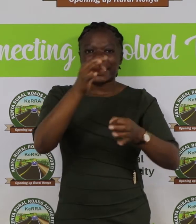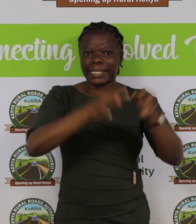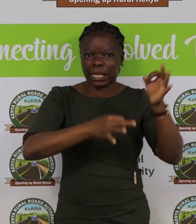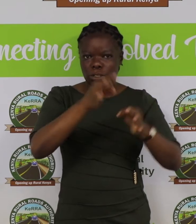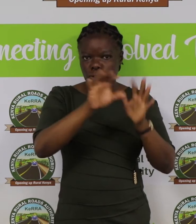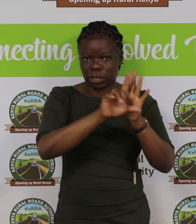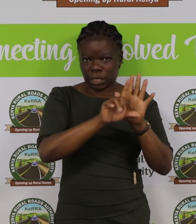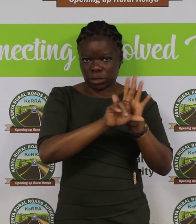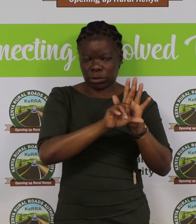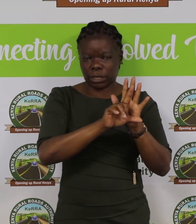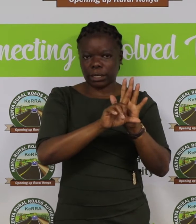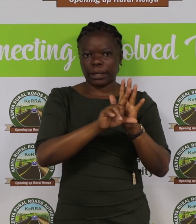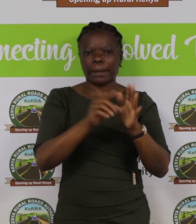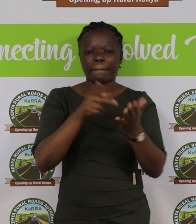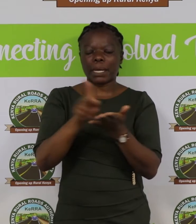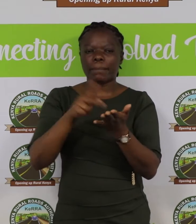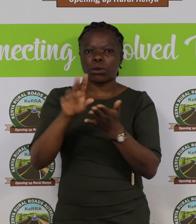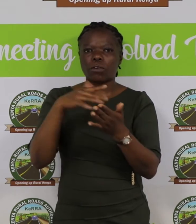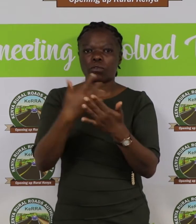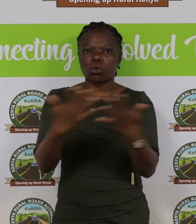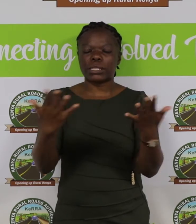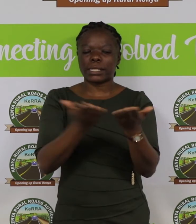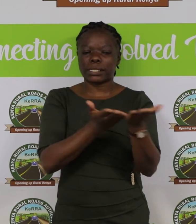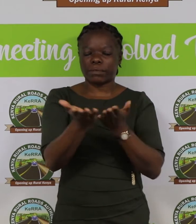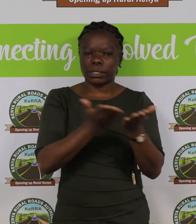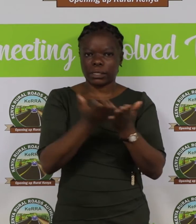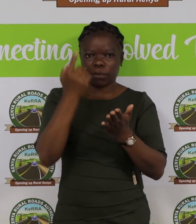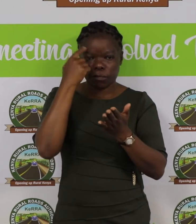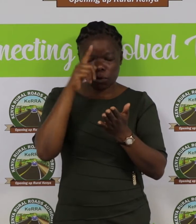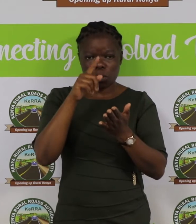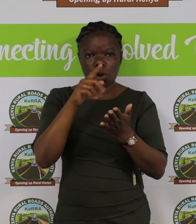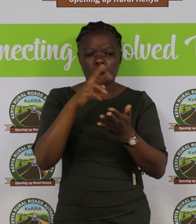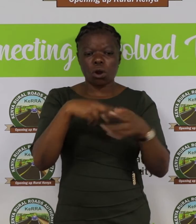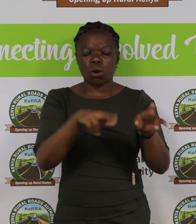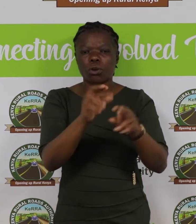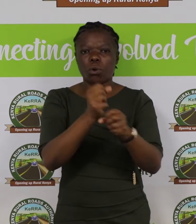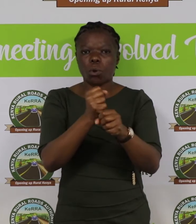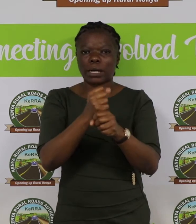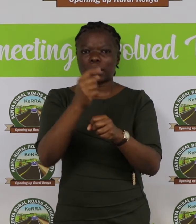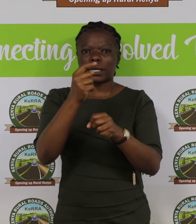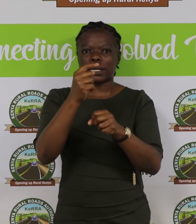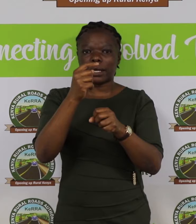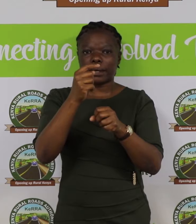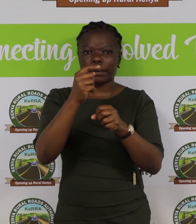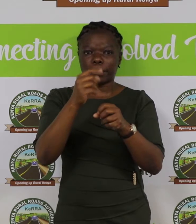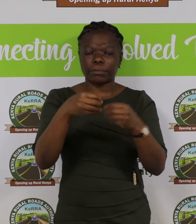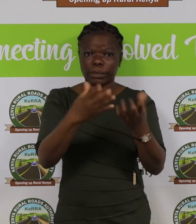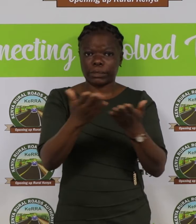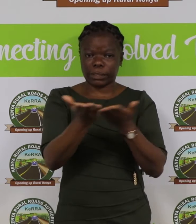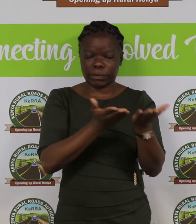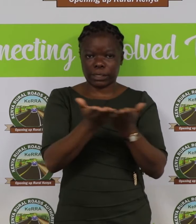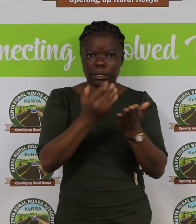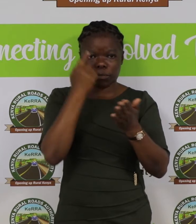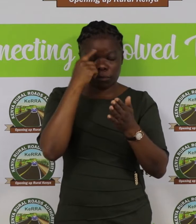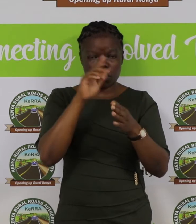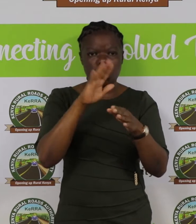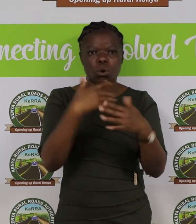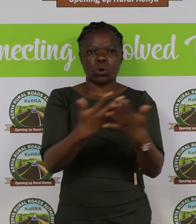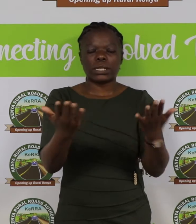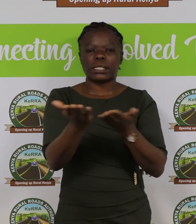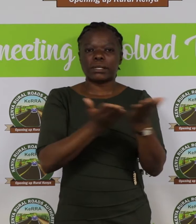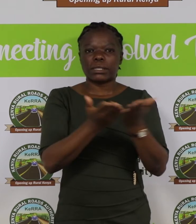Payment for goods and services. For roadworks and consultancy services as per contract. For goods and services within